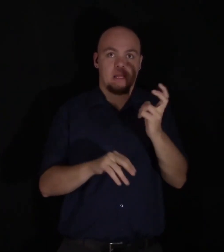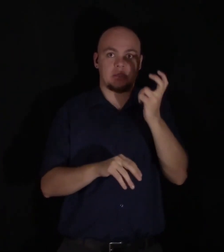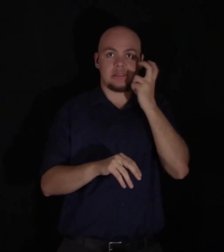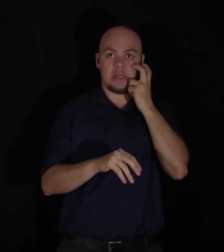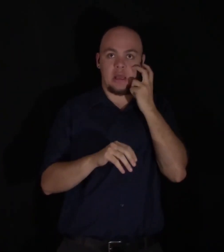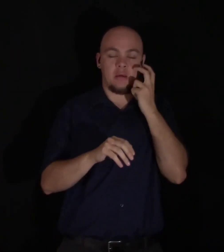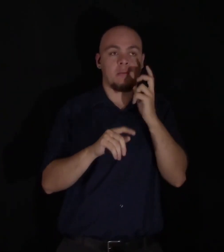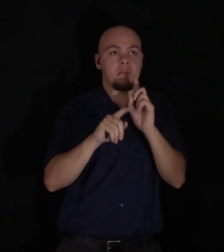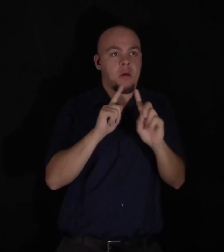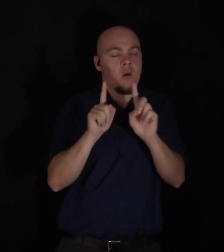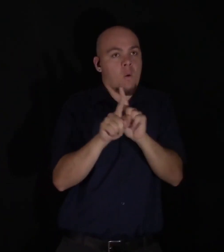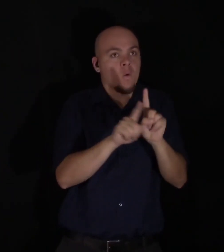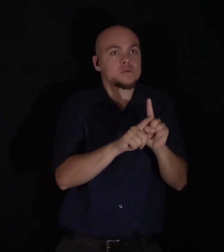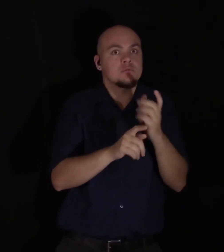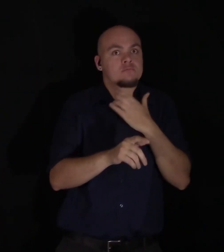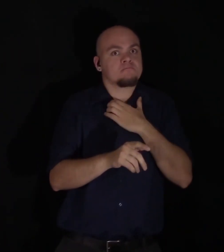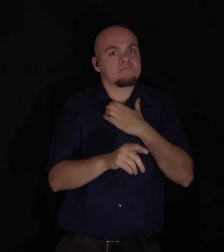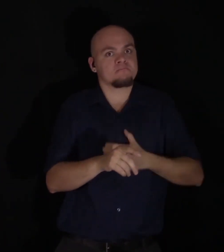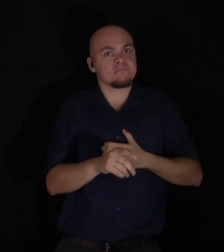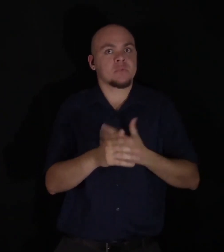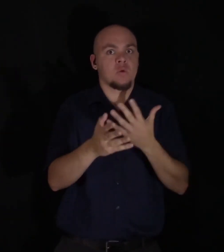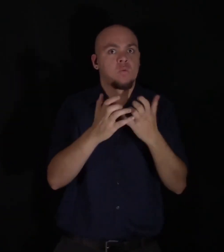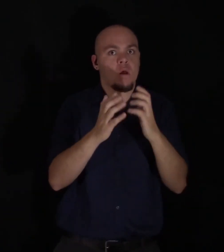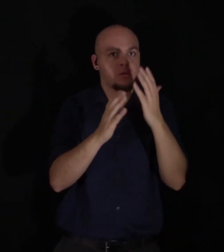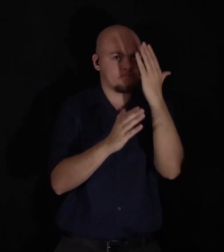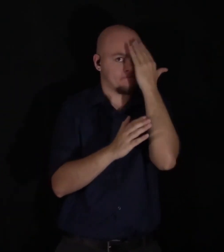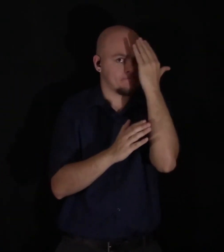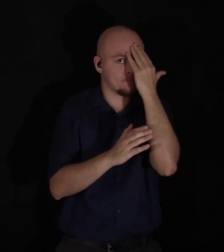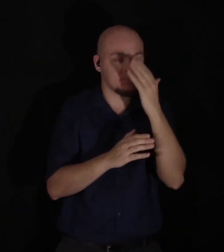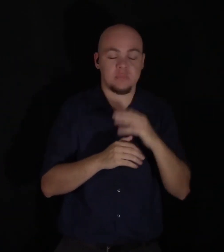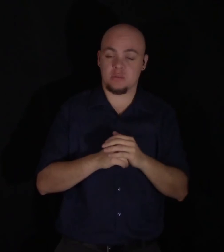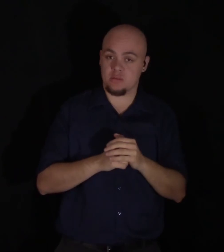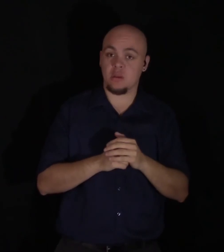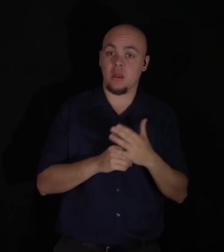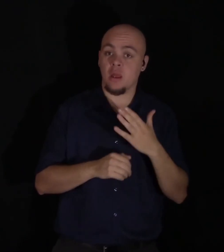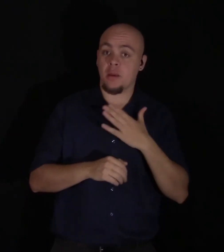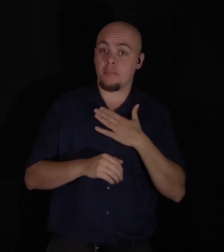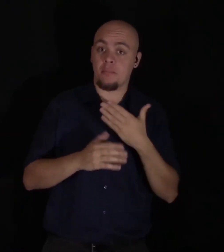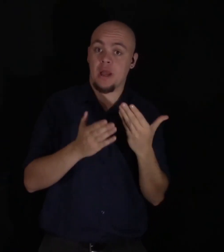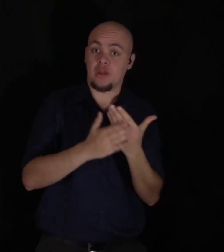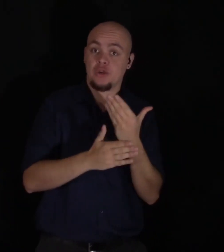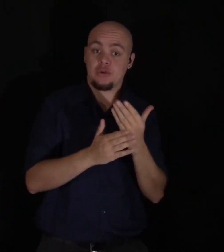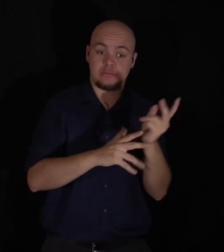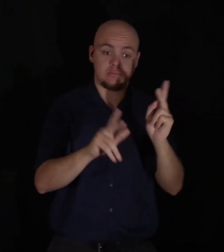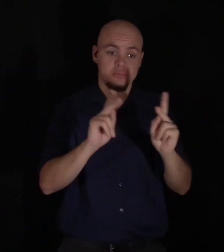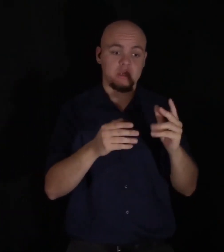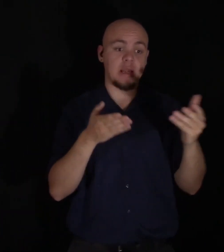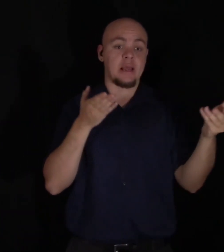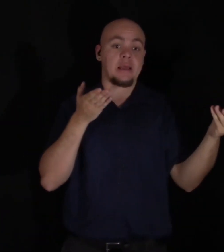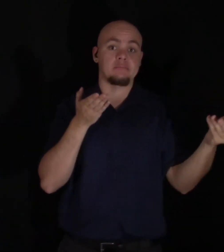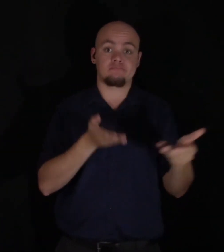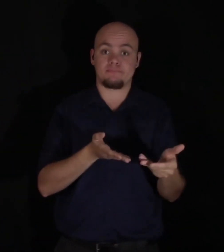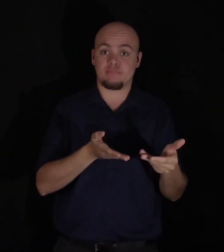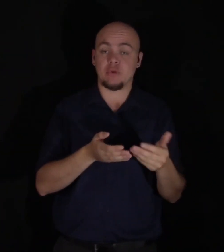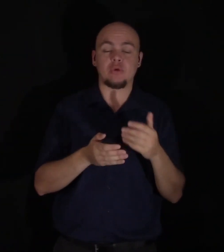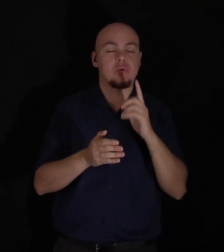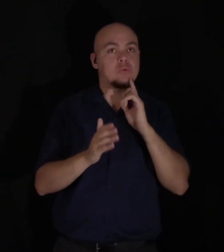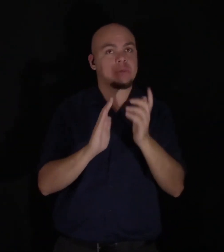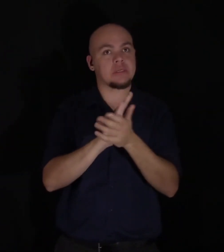for knowledge. Under the guidance of my new preceptors, I entered with the greatest diligence into the search